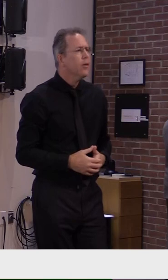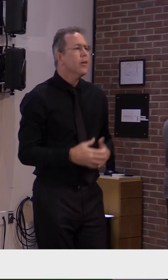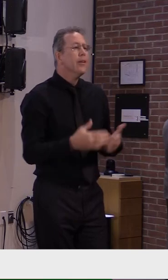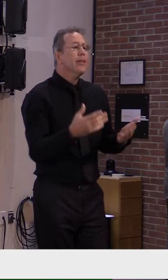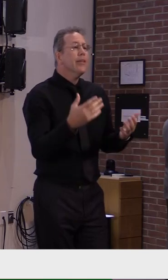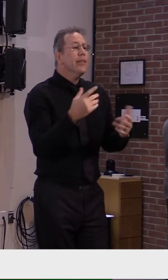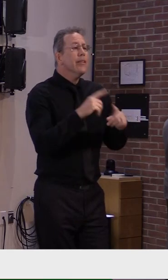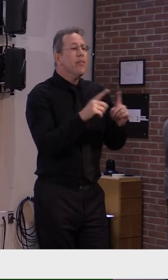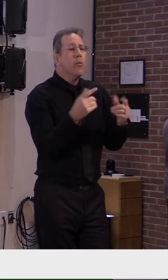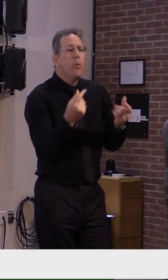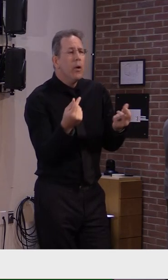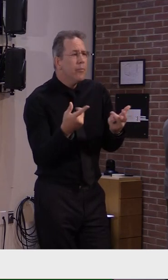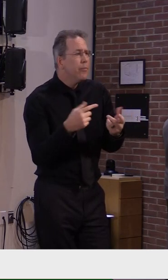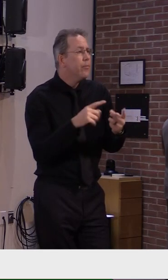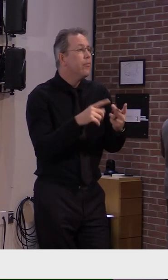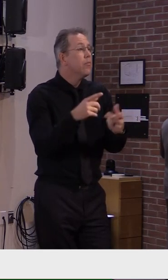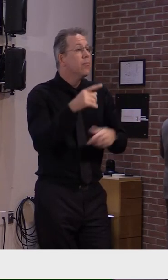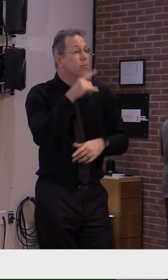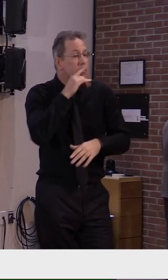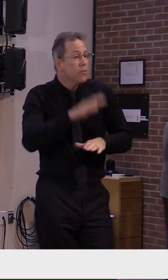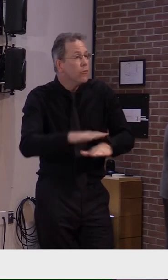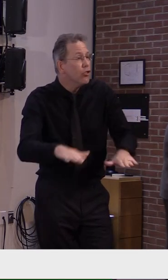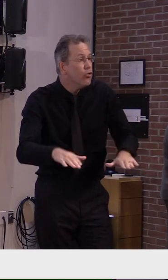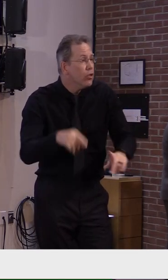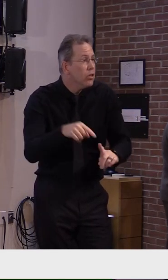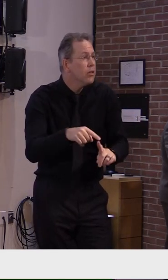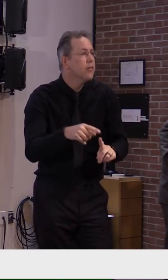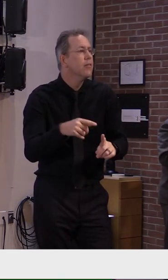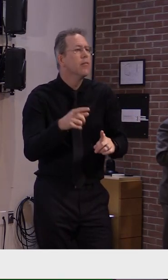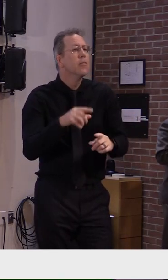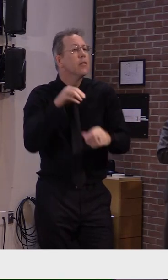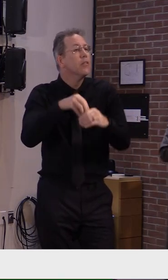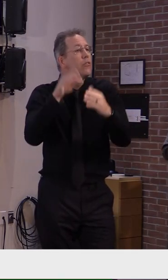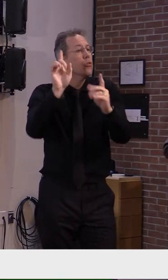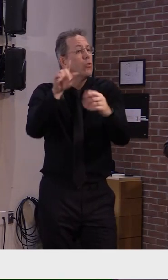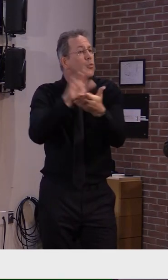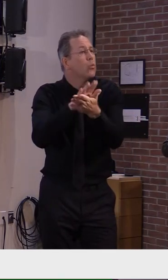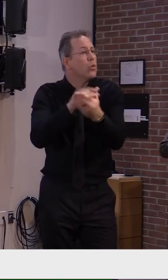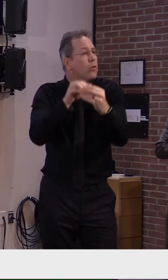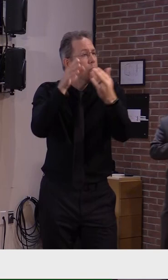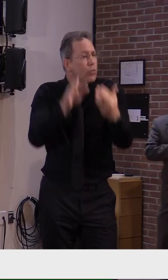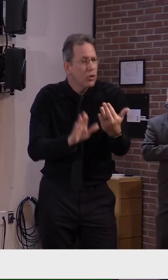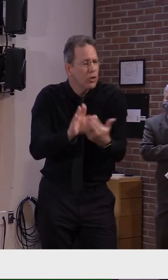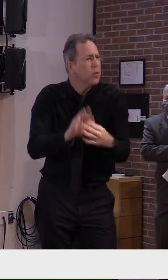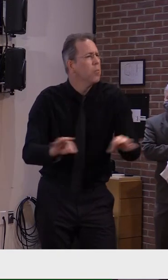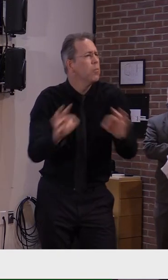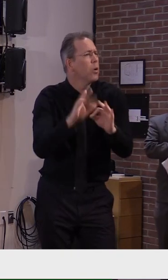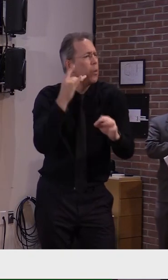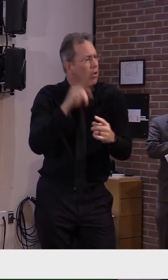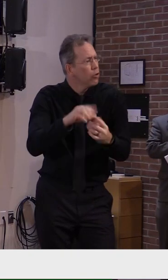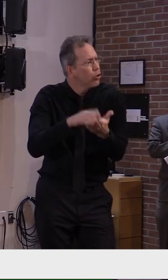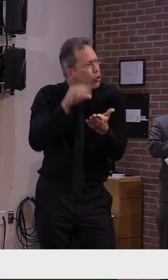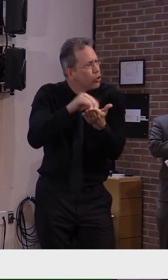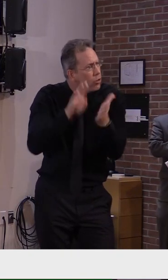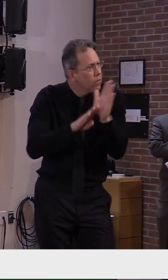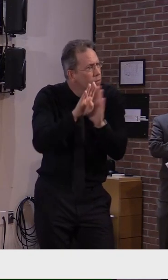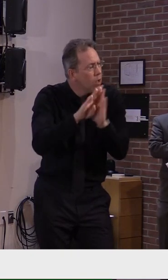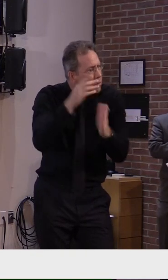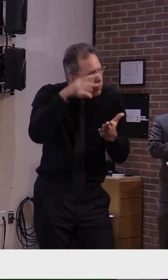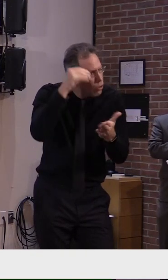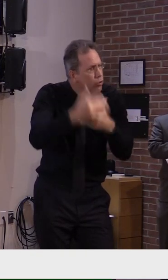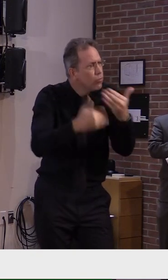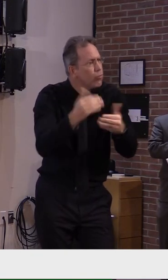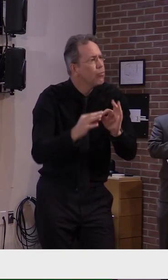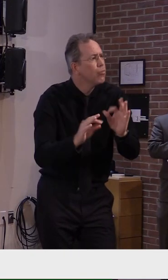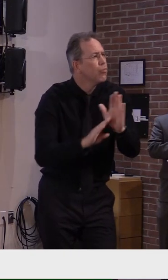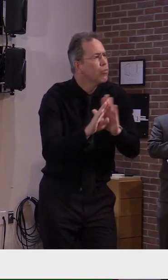making it clear that in-person education is critical to the well-being of our children, I'm going to prioritize keeping kids in